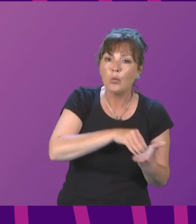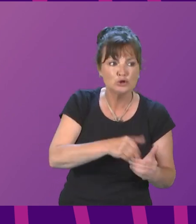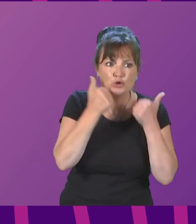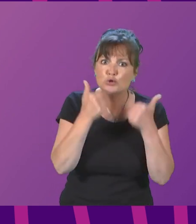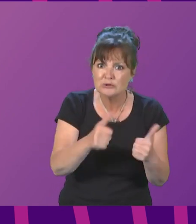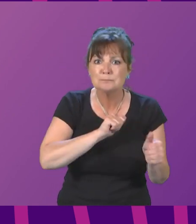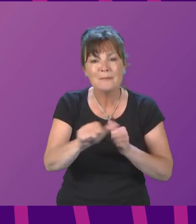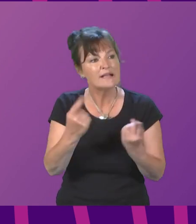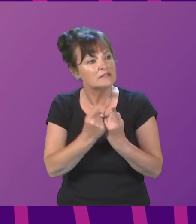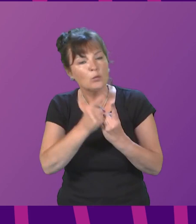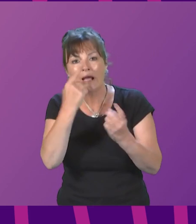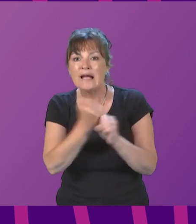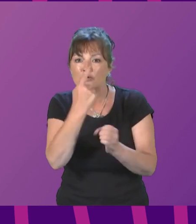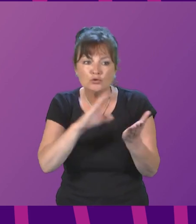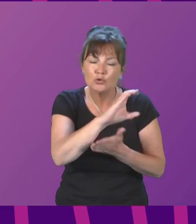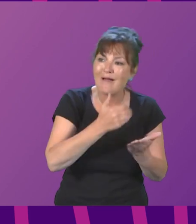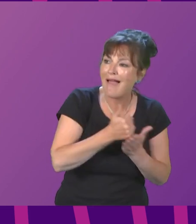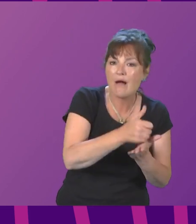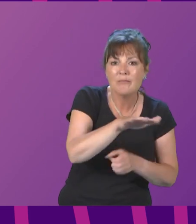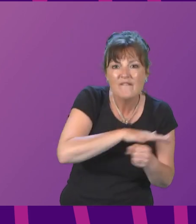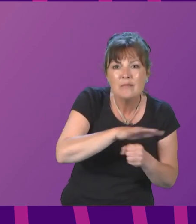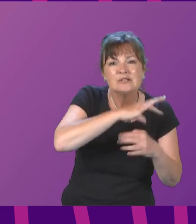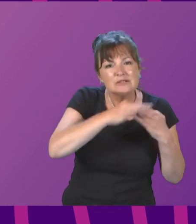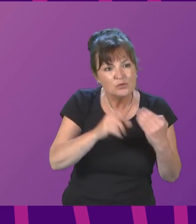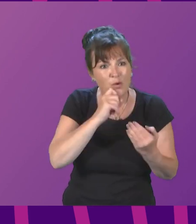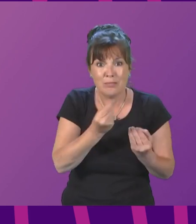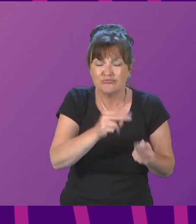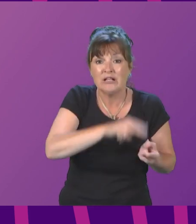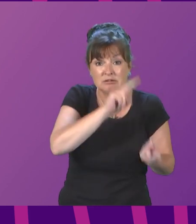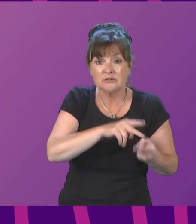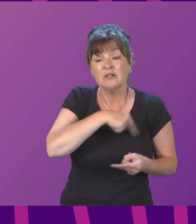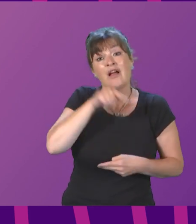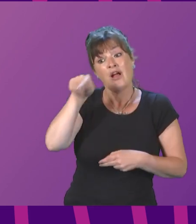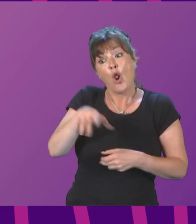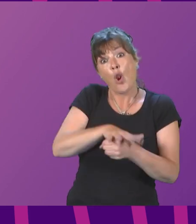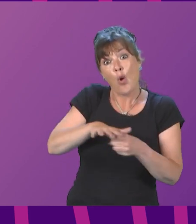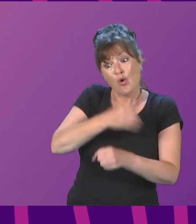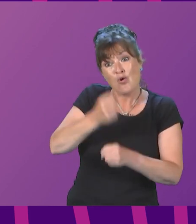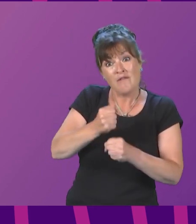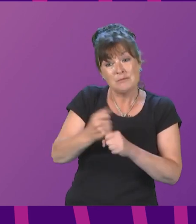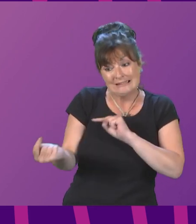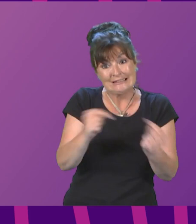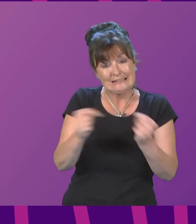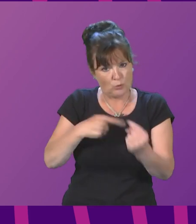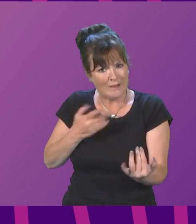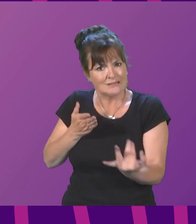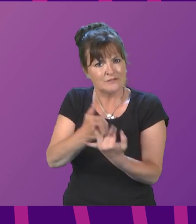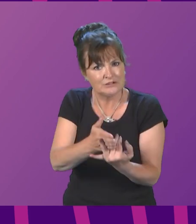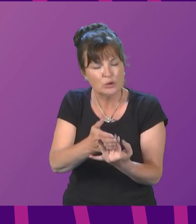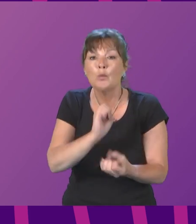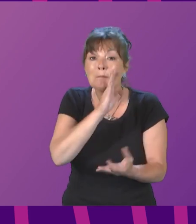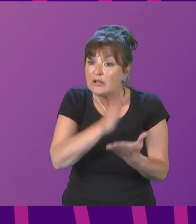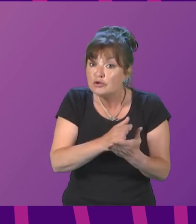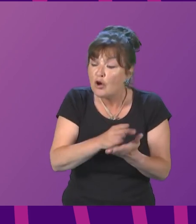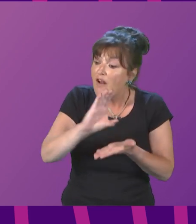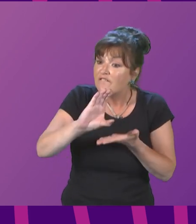families with soaring costs. When we intervened in the local government dispute, we did so to help shift funding from the highest to the lowest